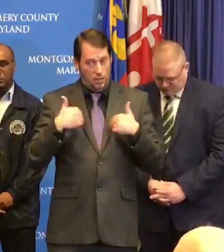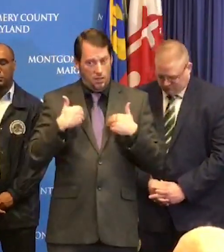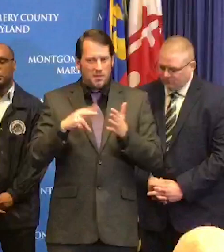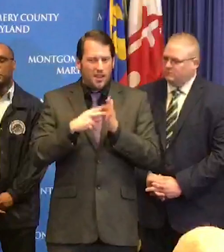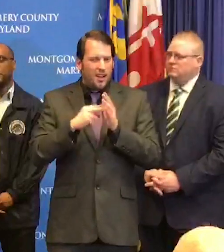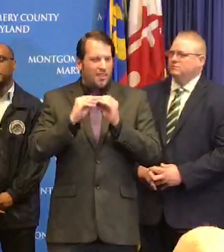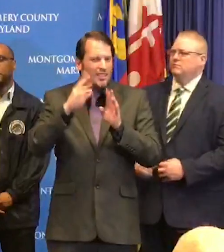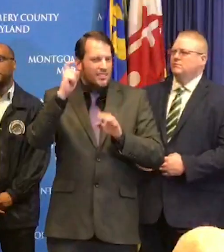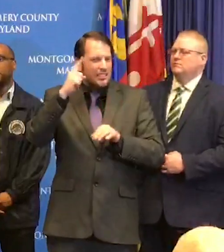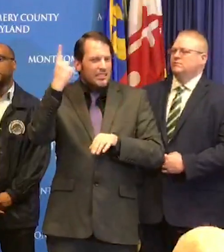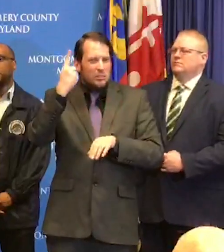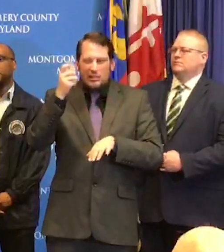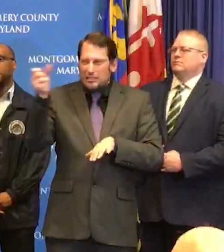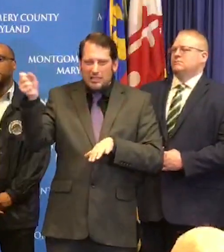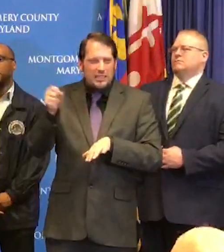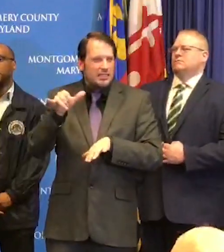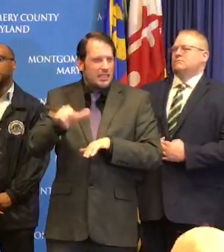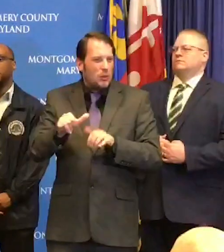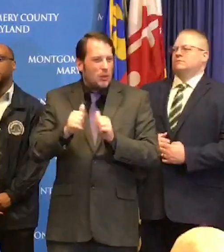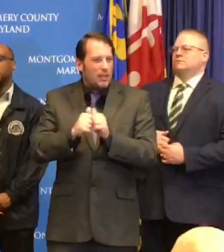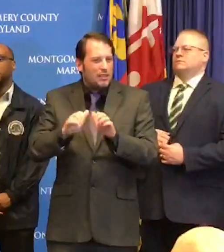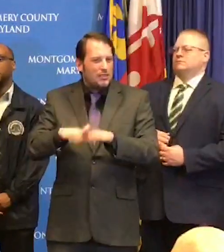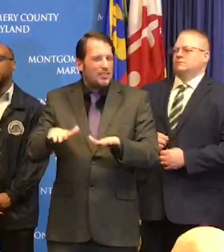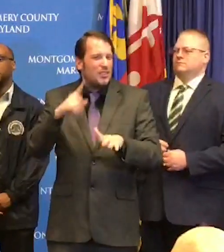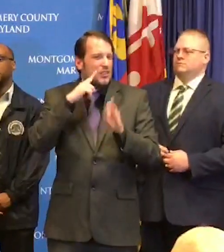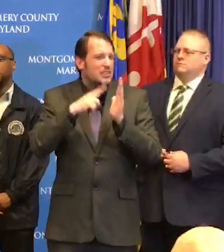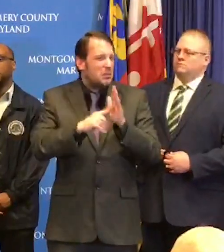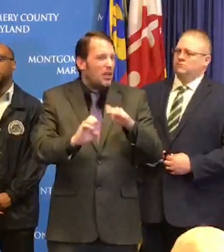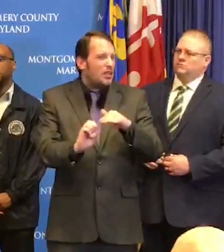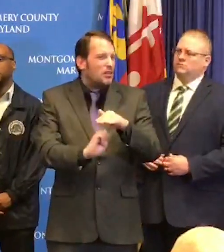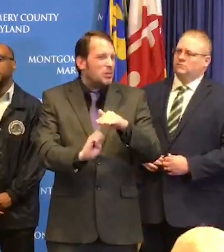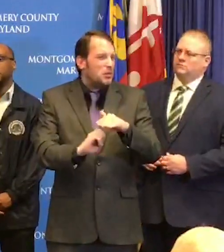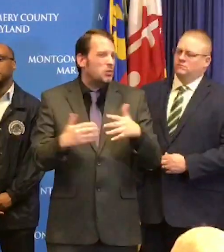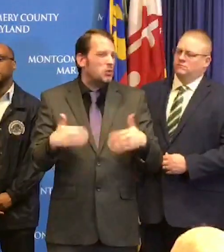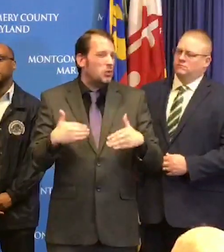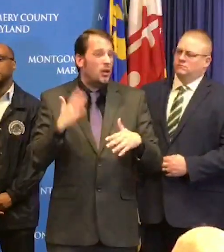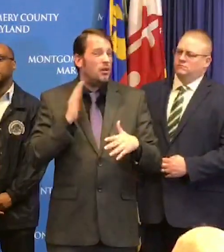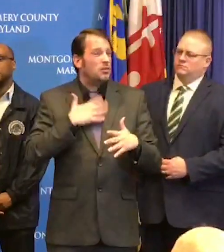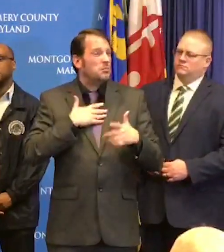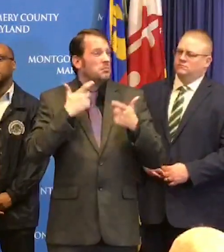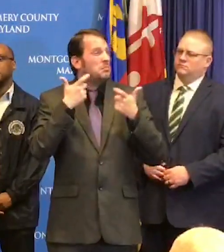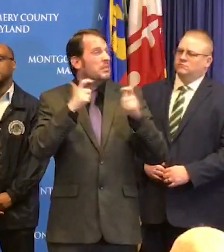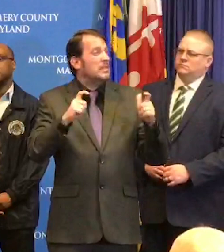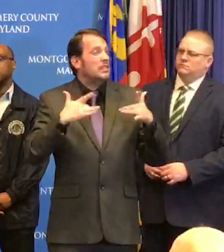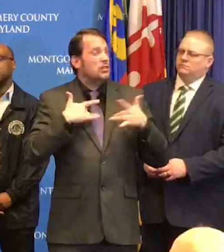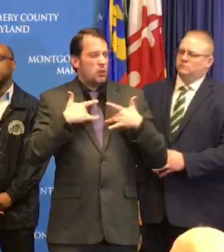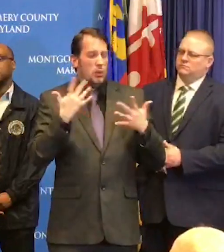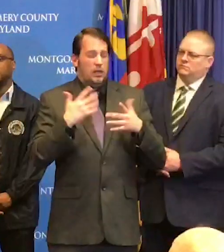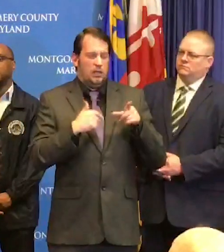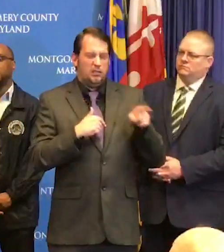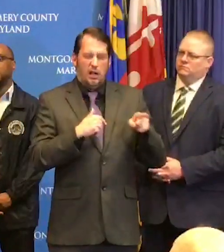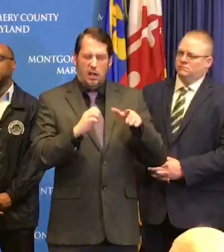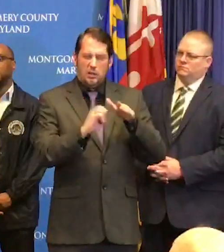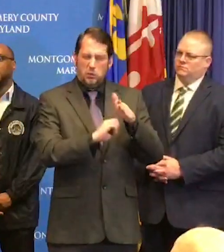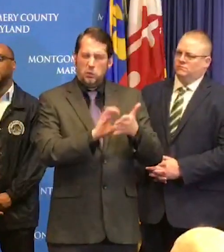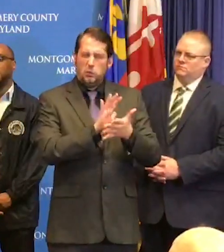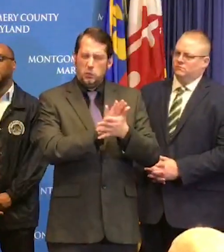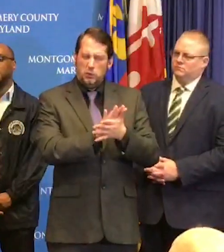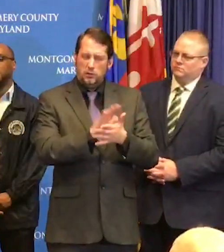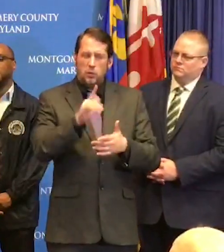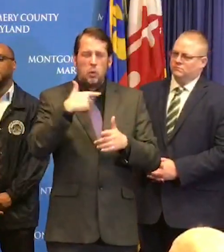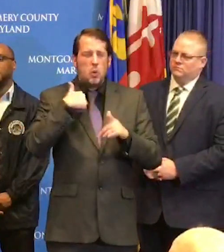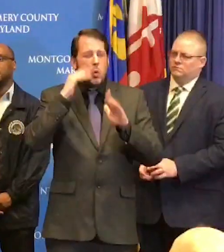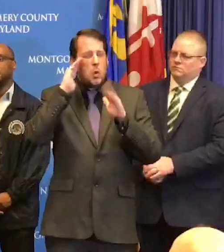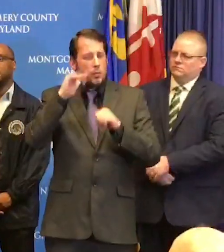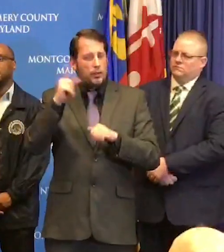frankly, our biggest concern. And we're hoping, you know, that some things are beyond our control, but we're hoping that the federal government and the state